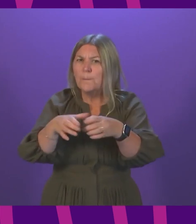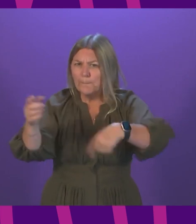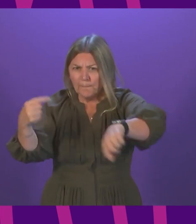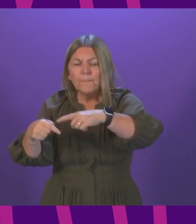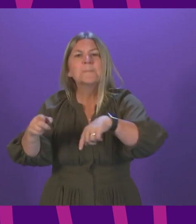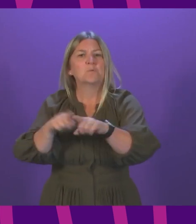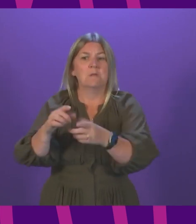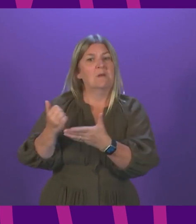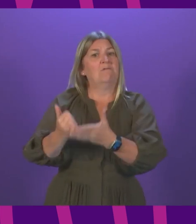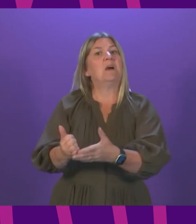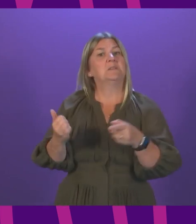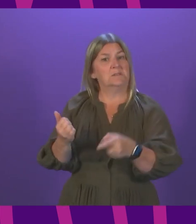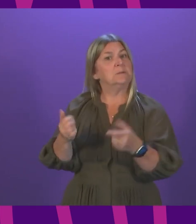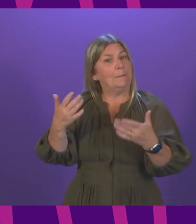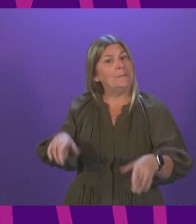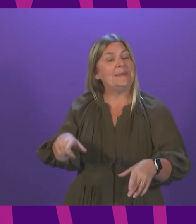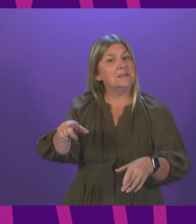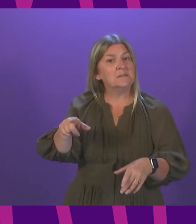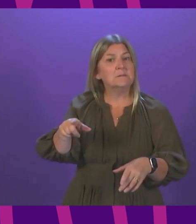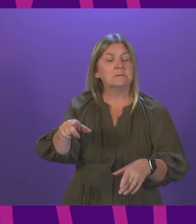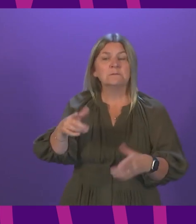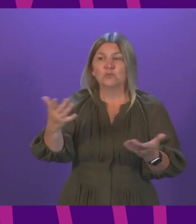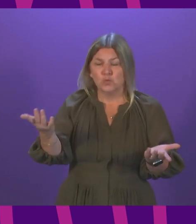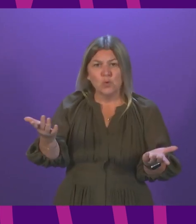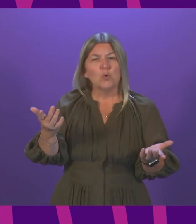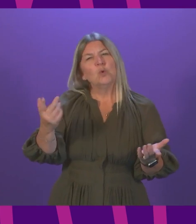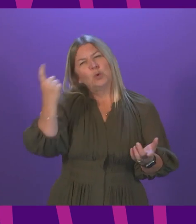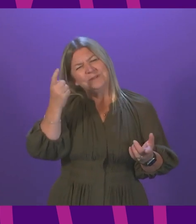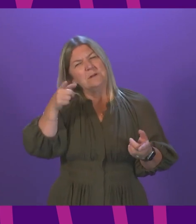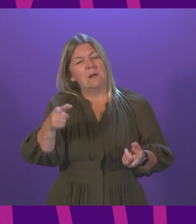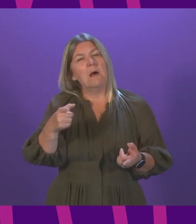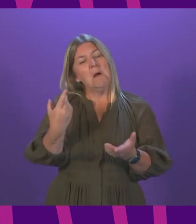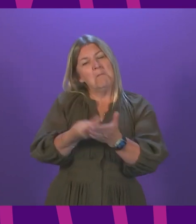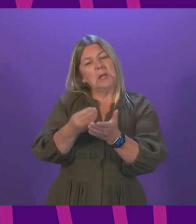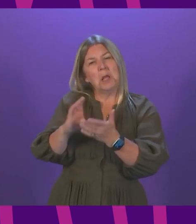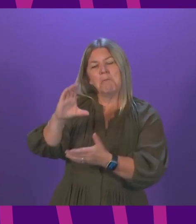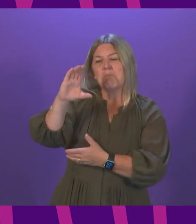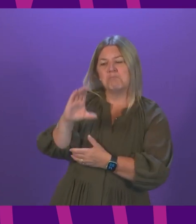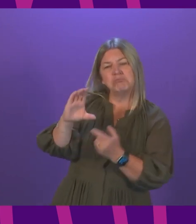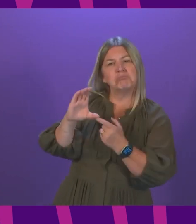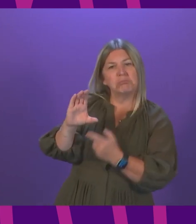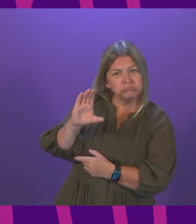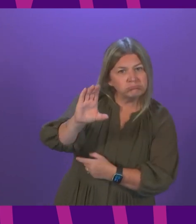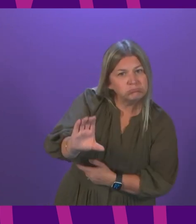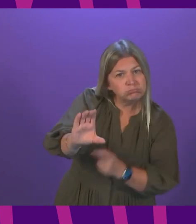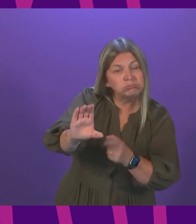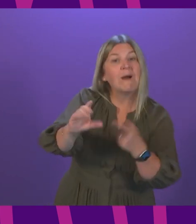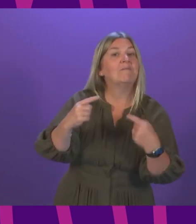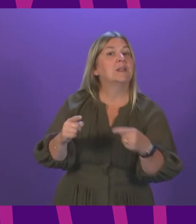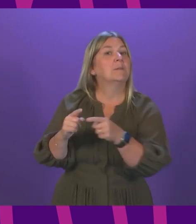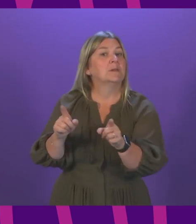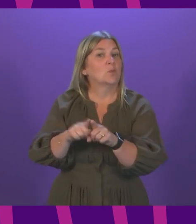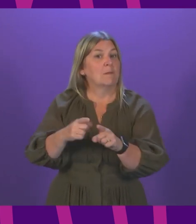One of the things we are considering over the coming days is whether some funding can and should be made available to help businesses